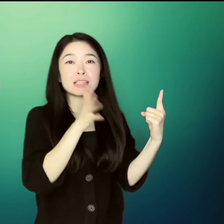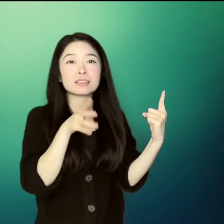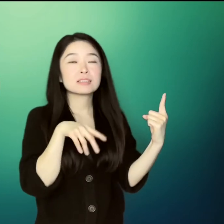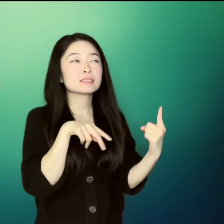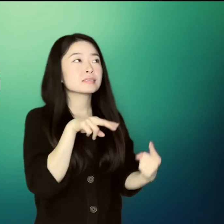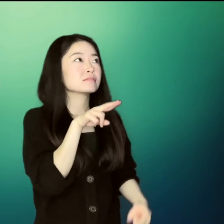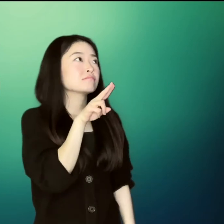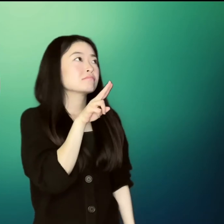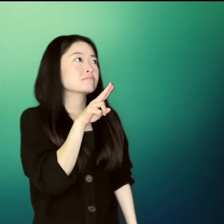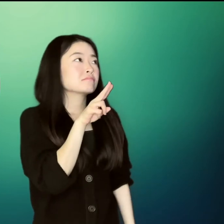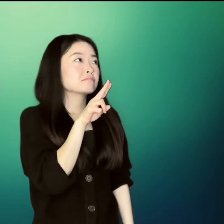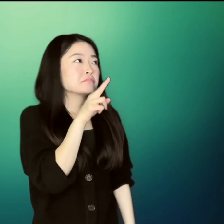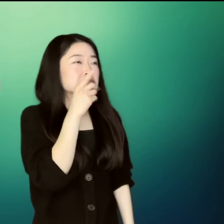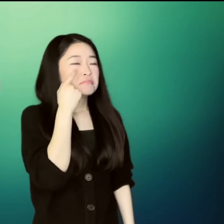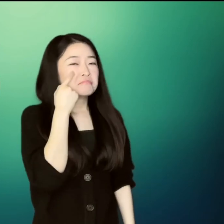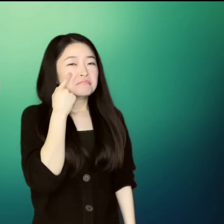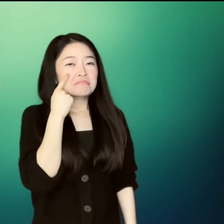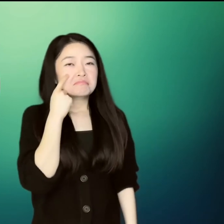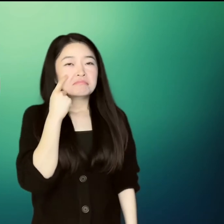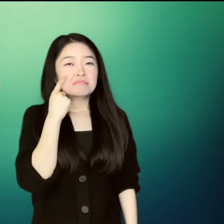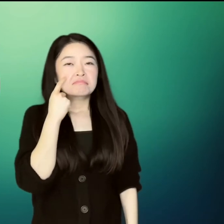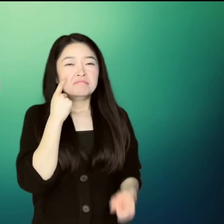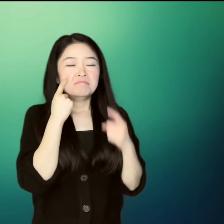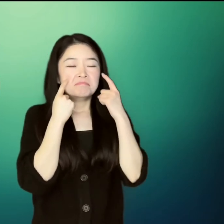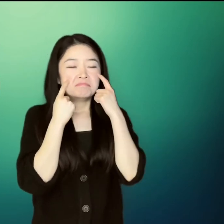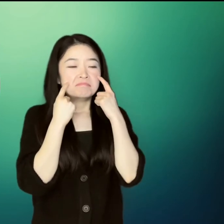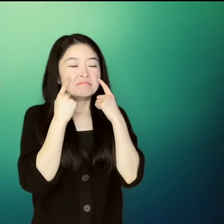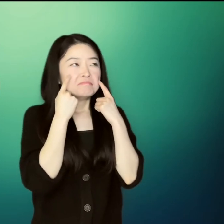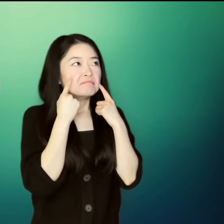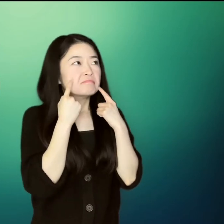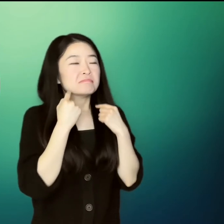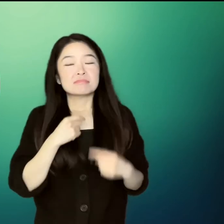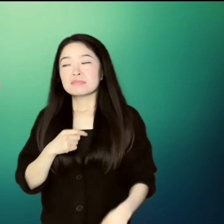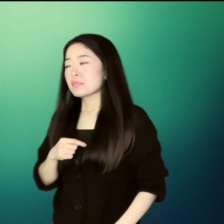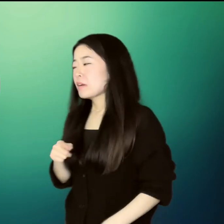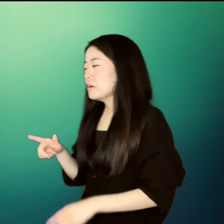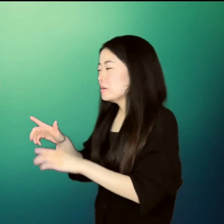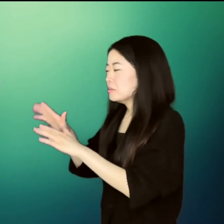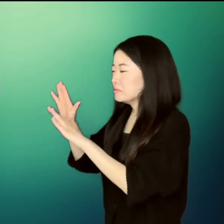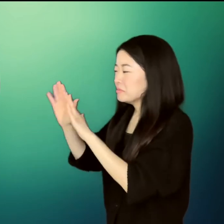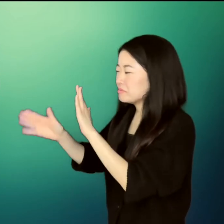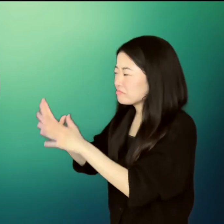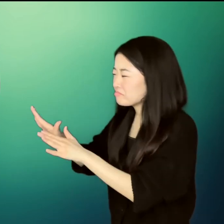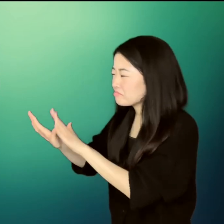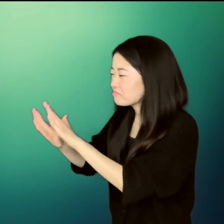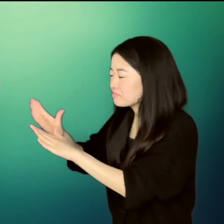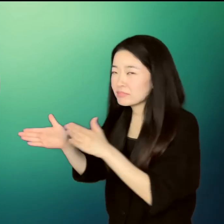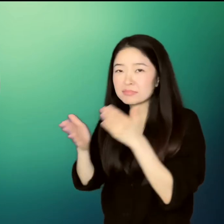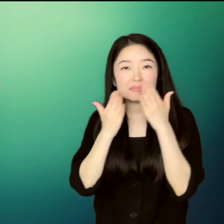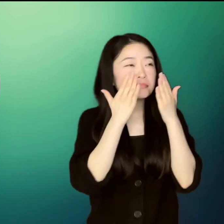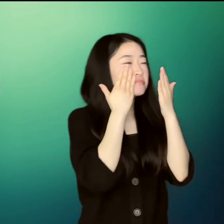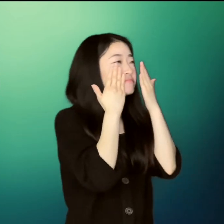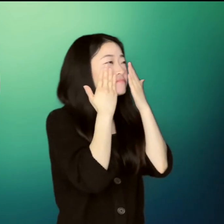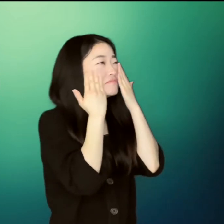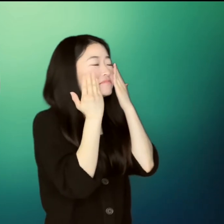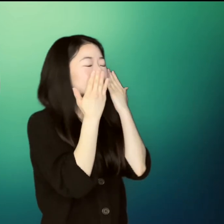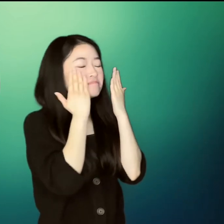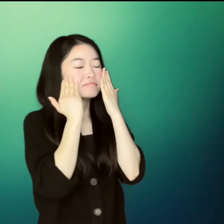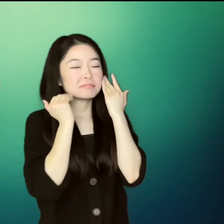Her grandmother had wiped away Kun He's tears and handed her an ink